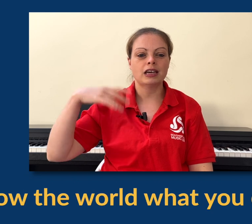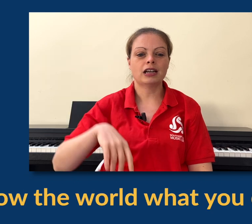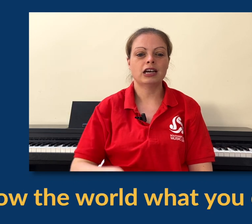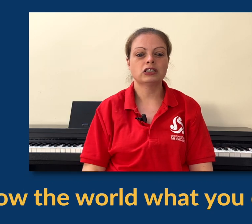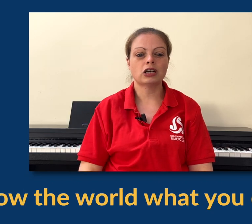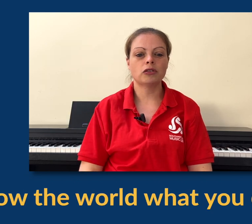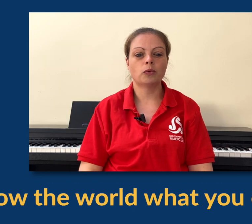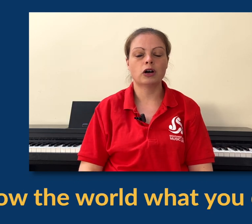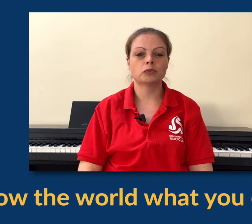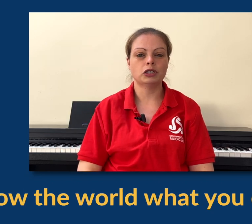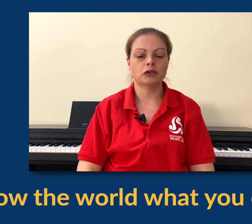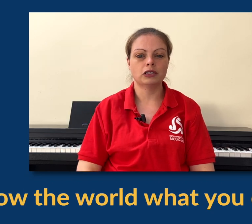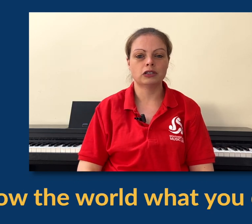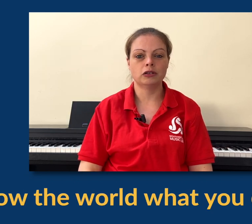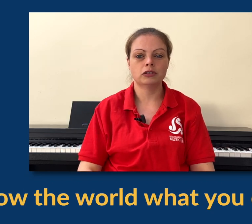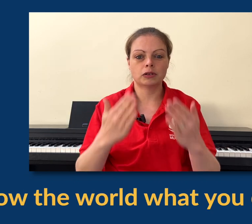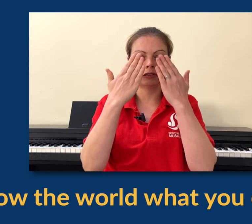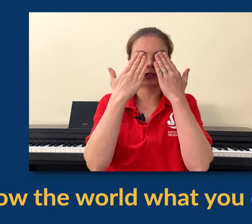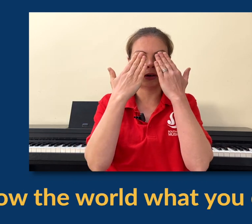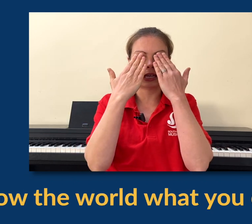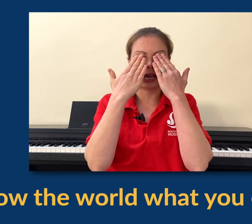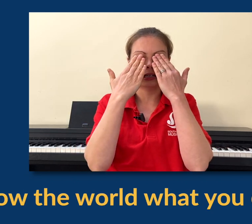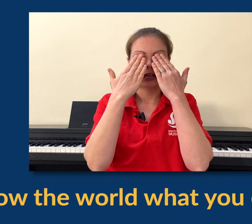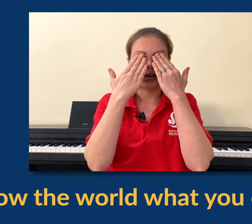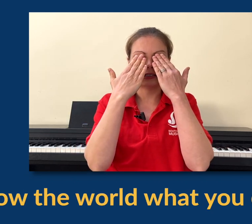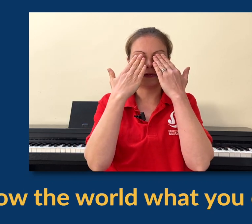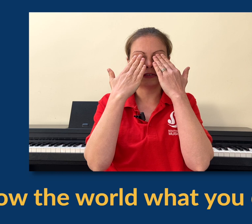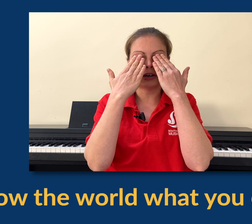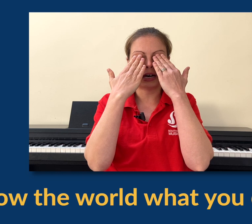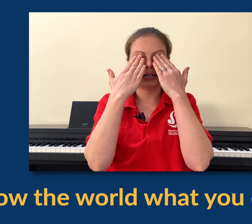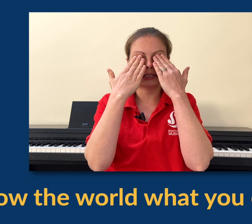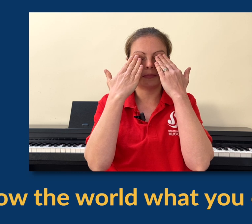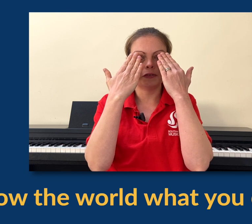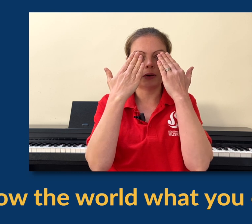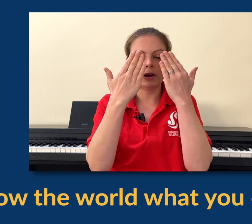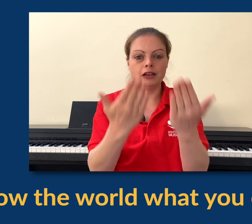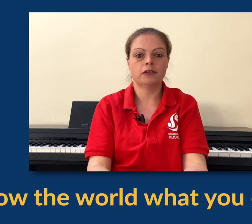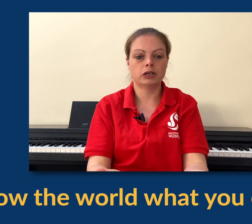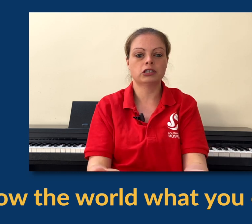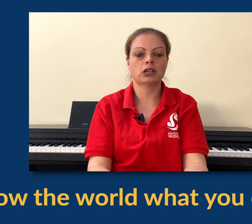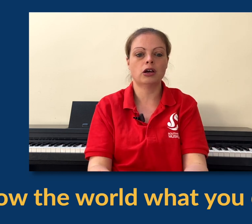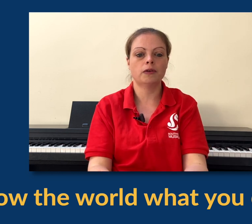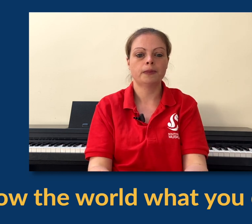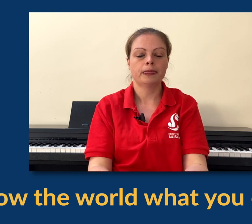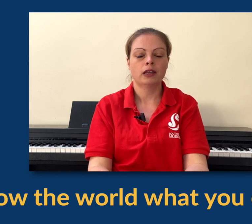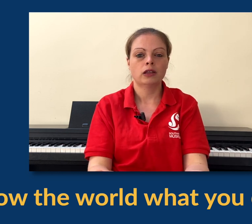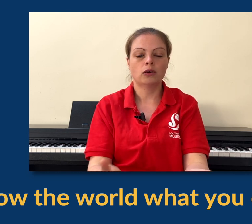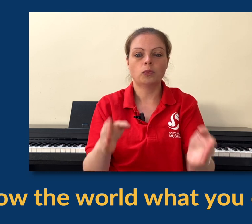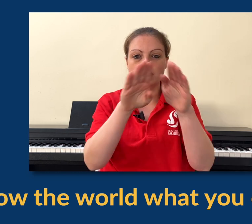Third line, show the world what you can do. So we're going to do show again, hands in front of your eyes and move it away for the word show.